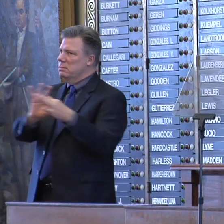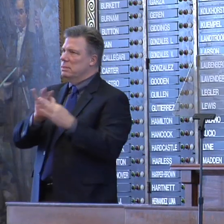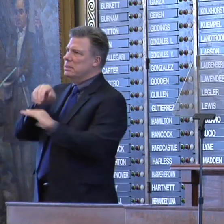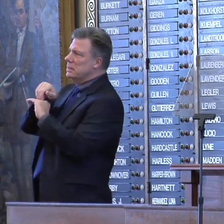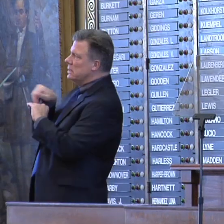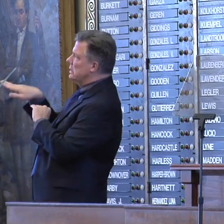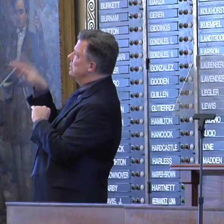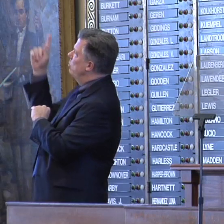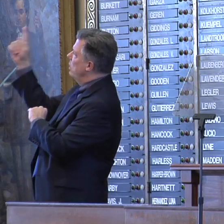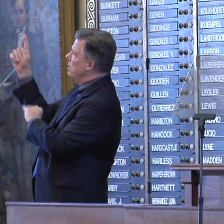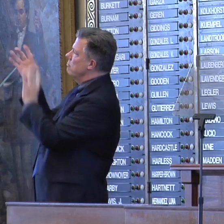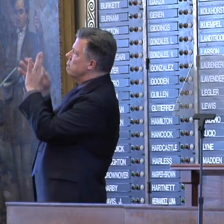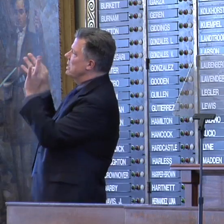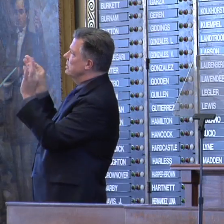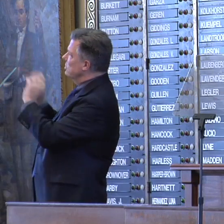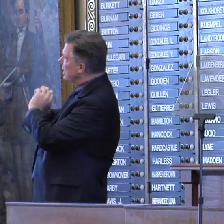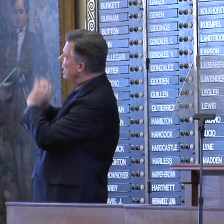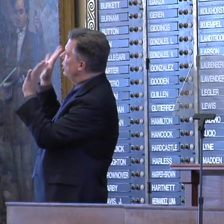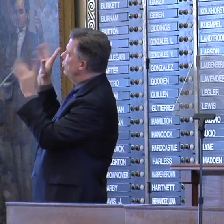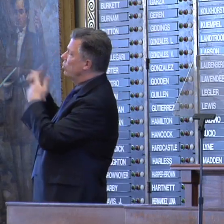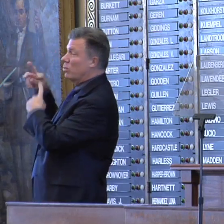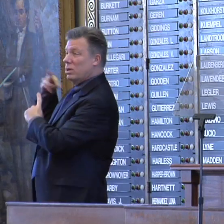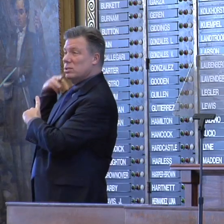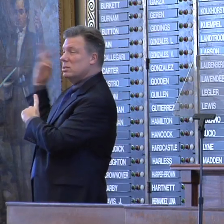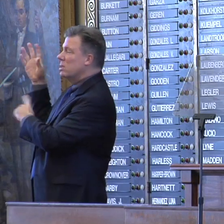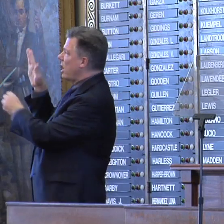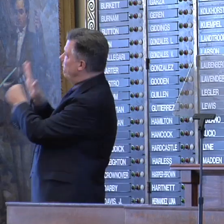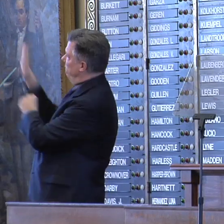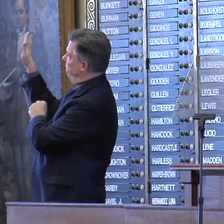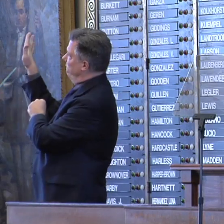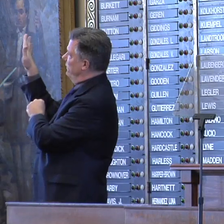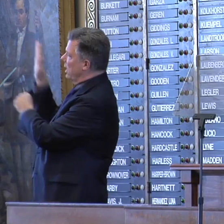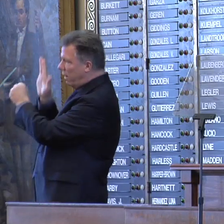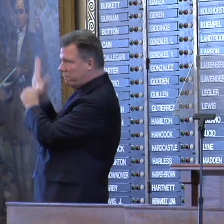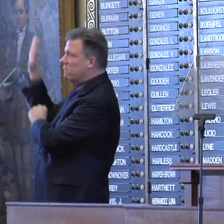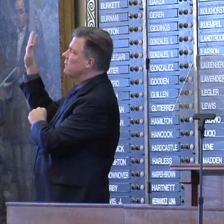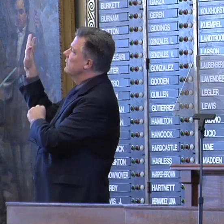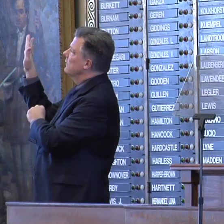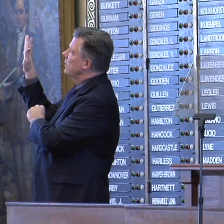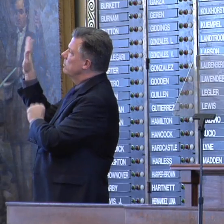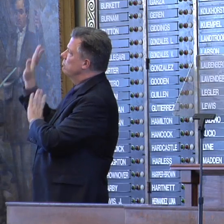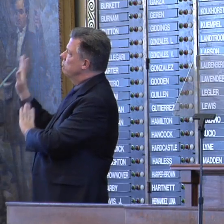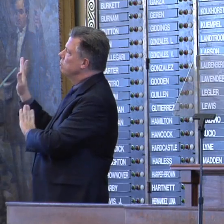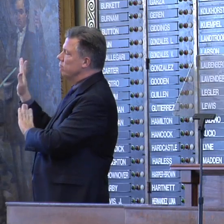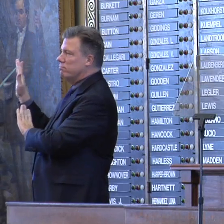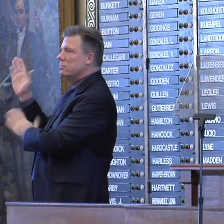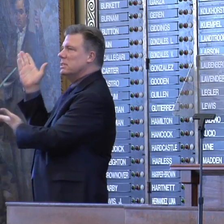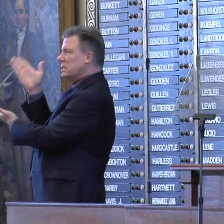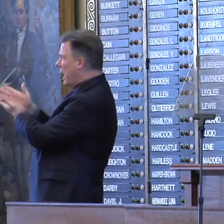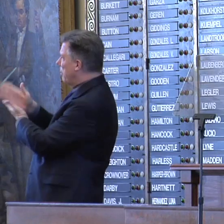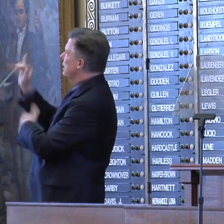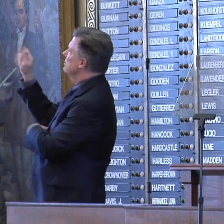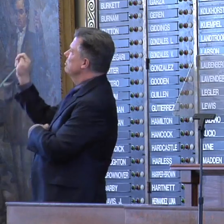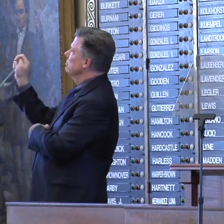simple message to Washington. Enough! Enough! Stop it!